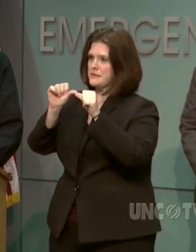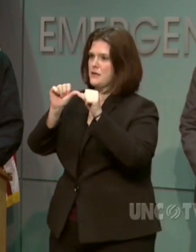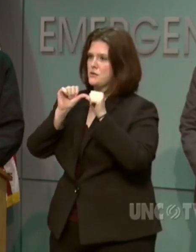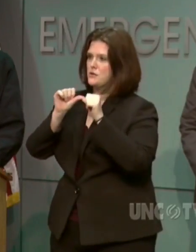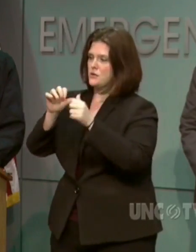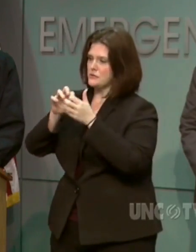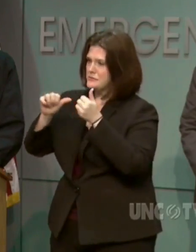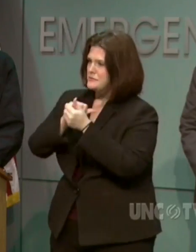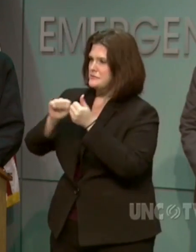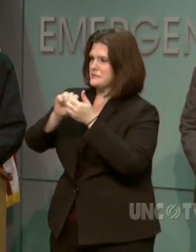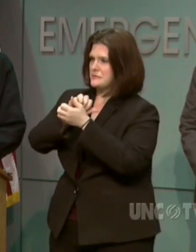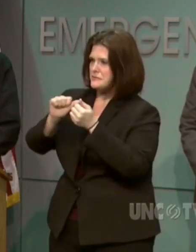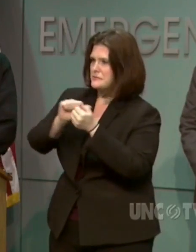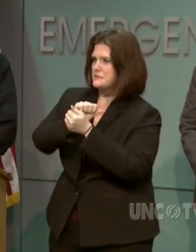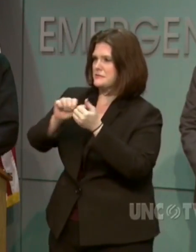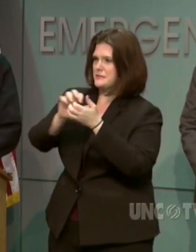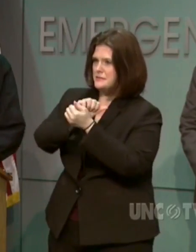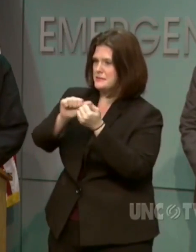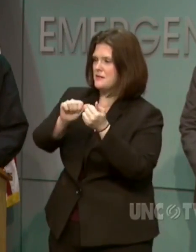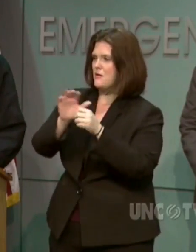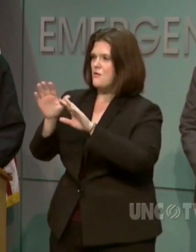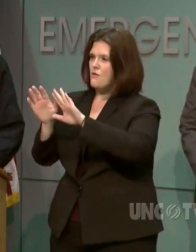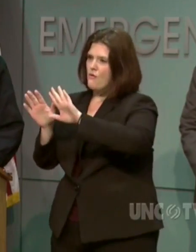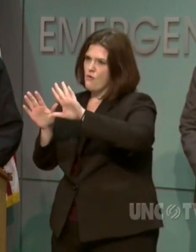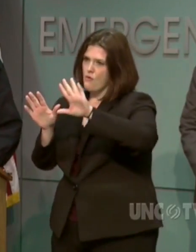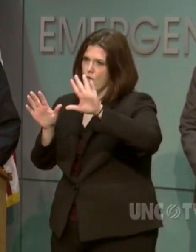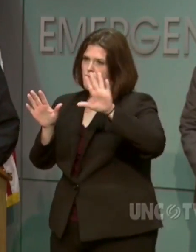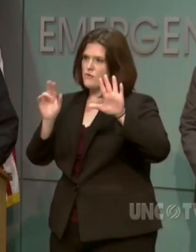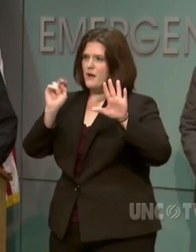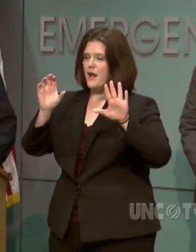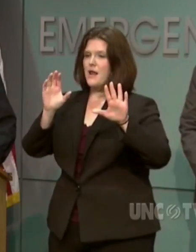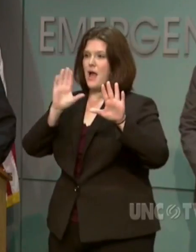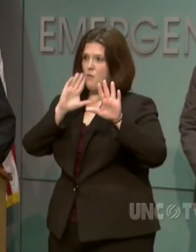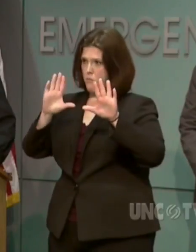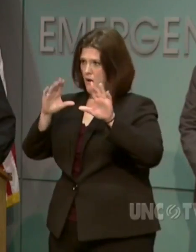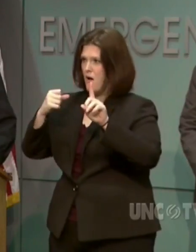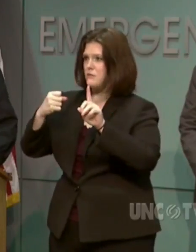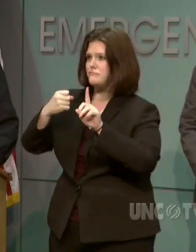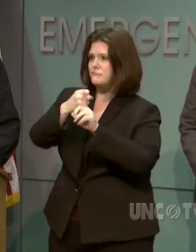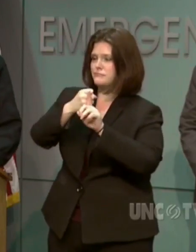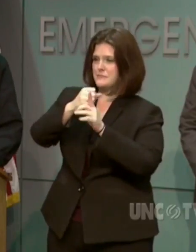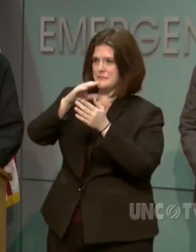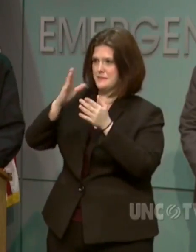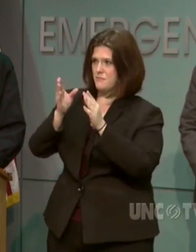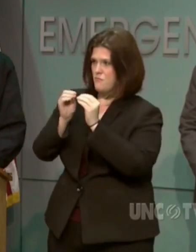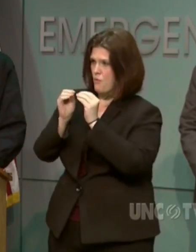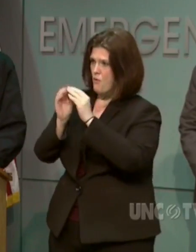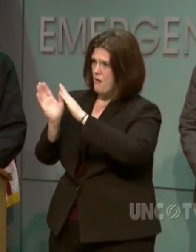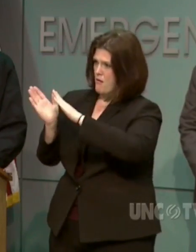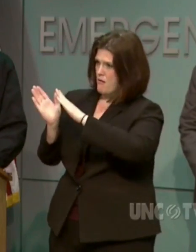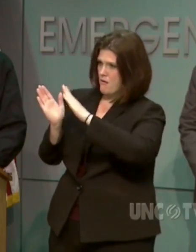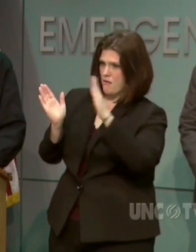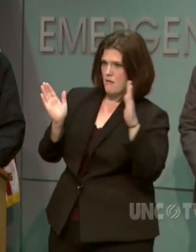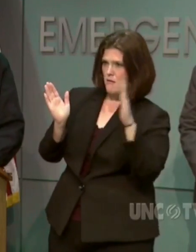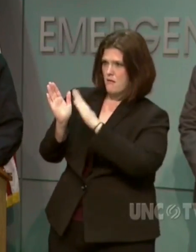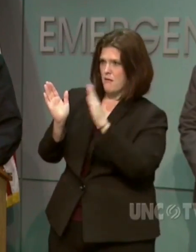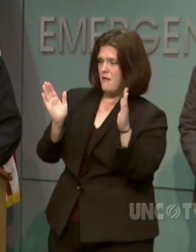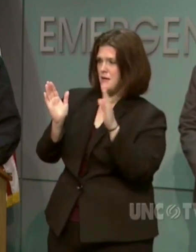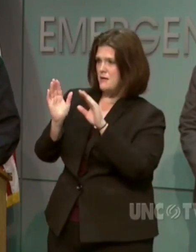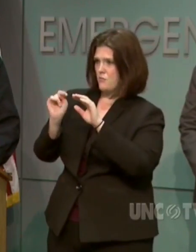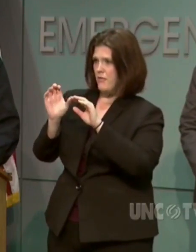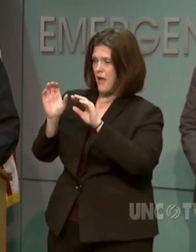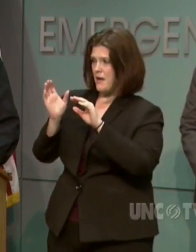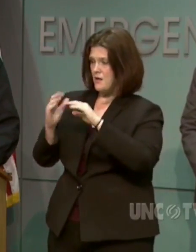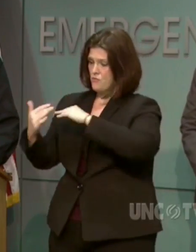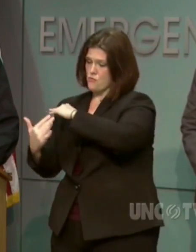across our state for days and be a major inland event as well. To those in the storms